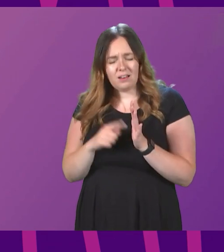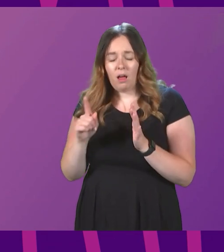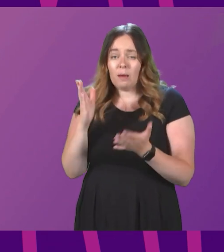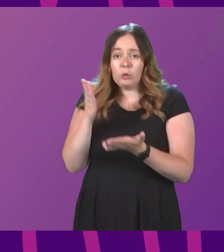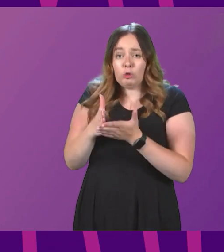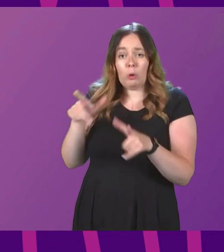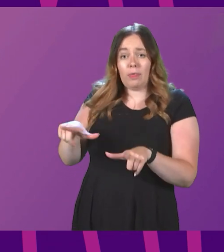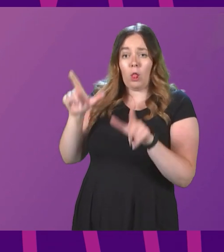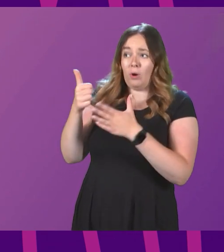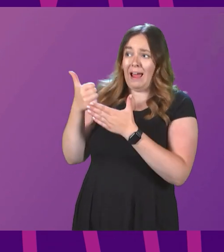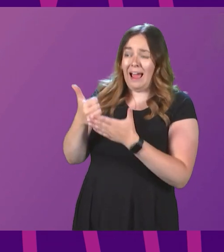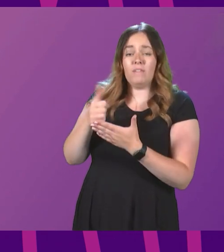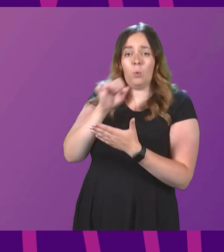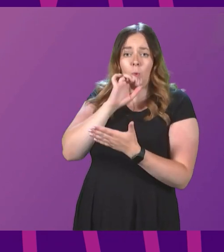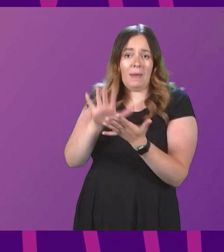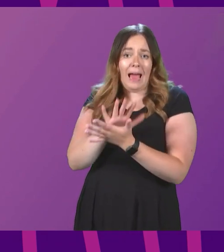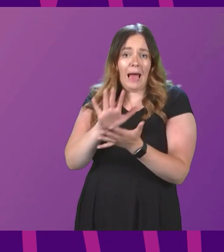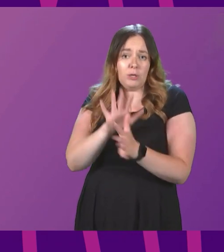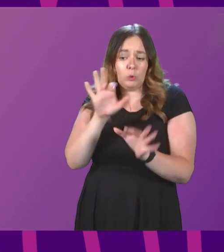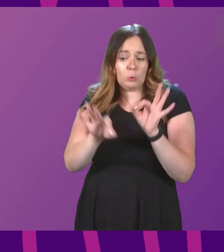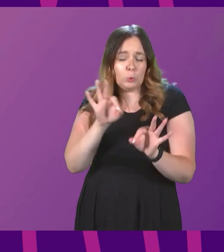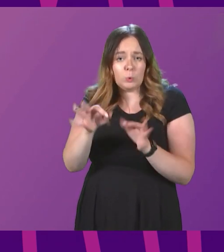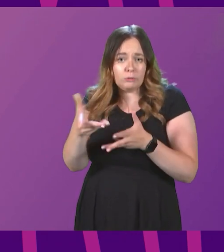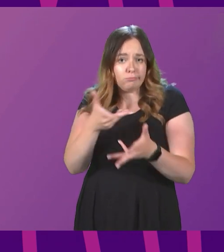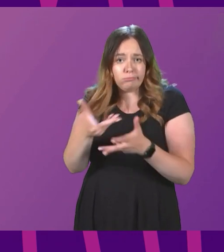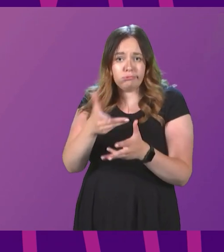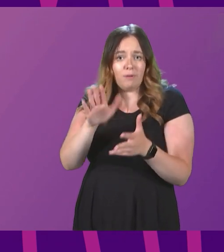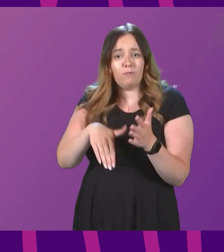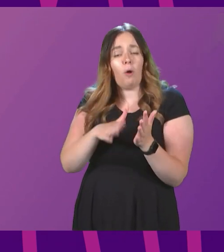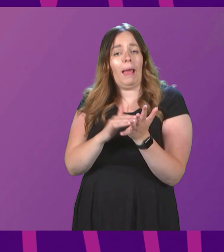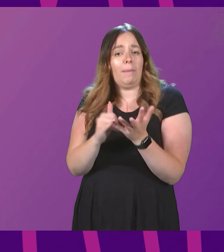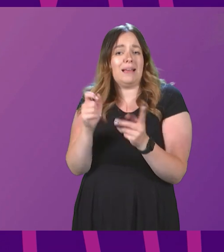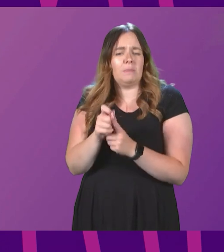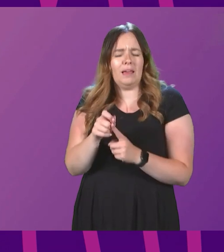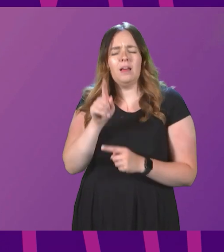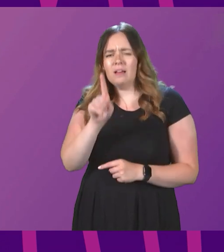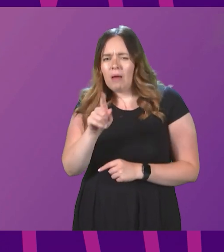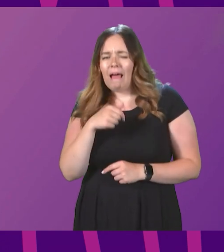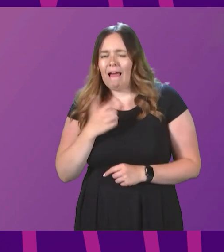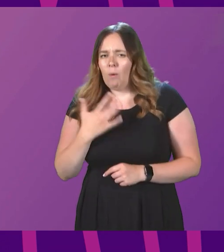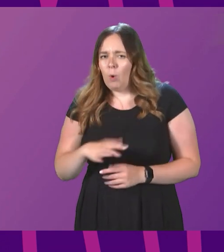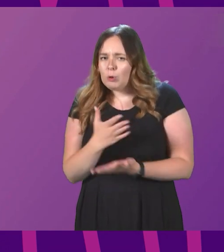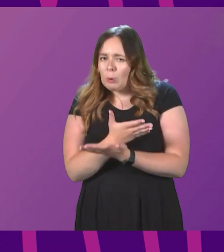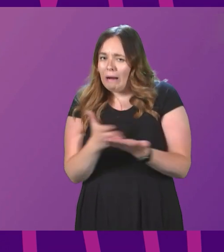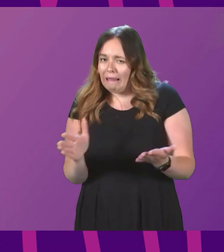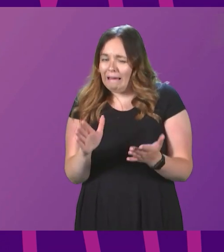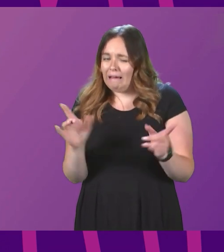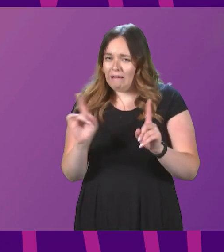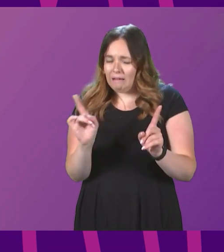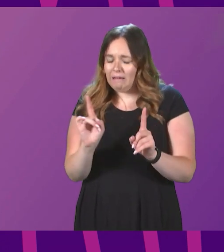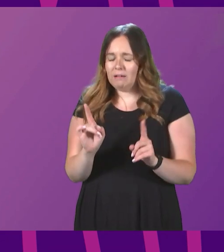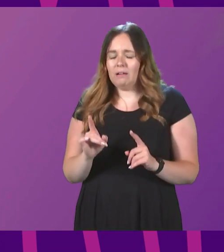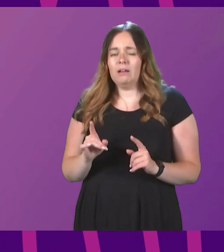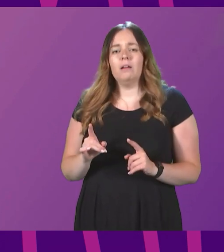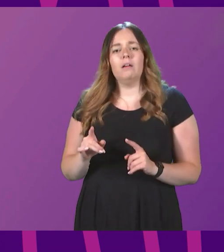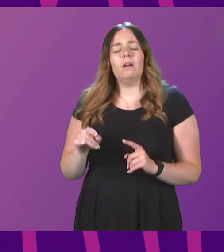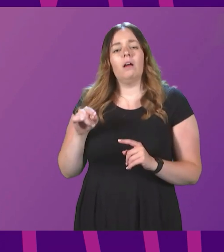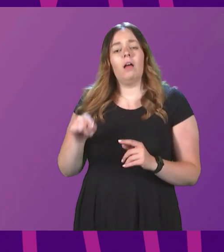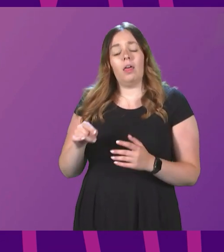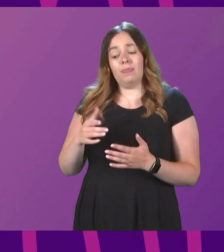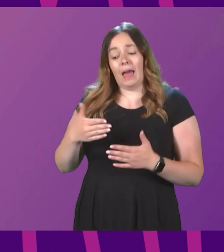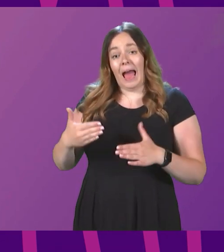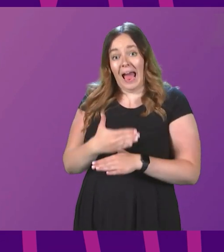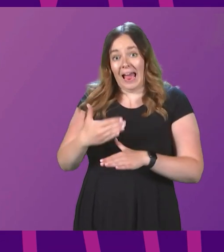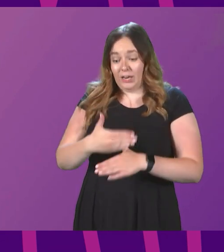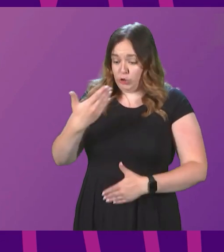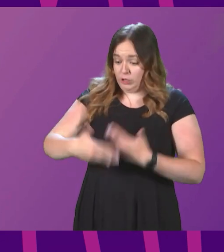Lord Advocate would be more than happy to answer questions from MSPs. But can I just make clear this point? The course of action